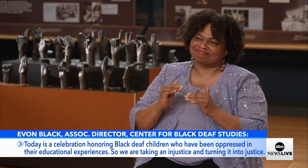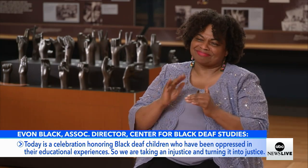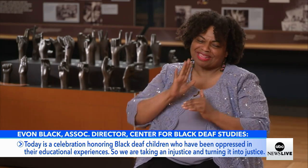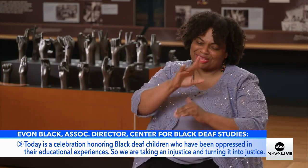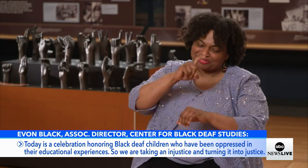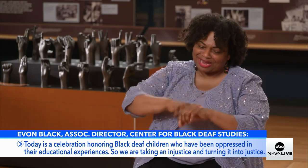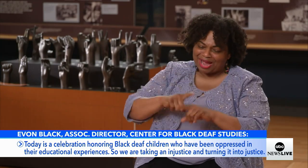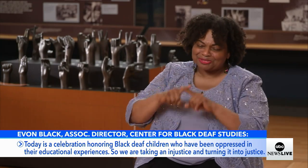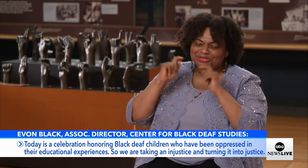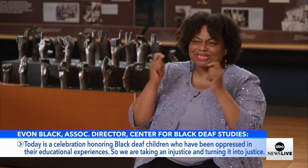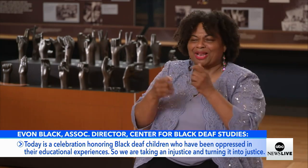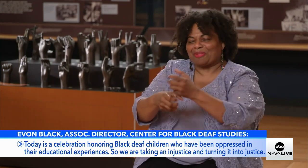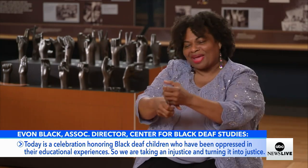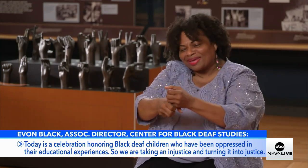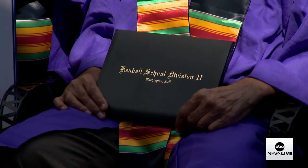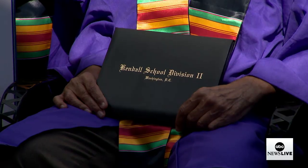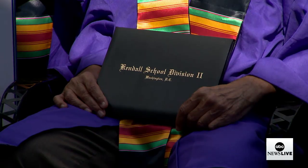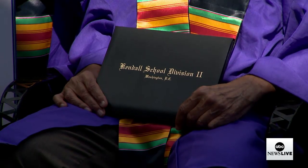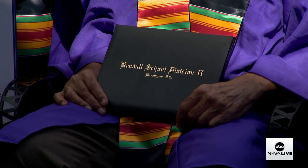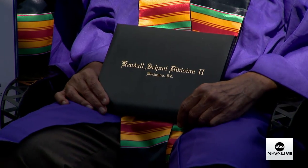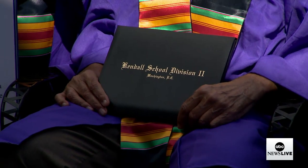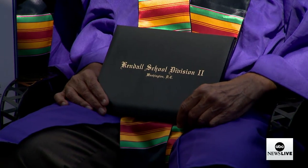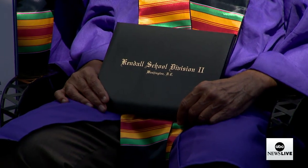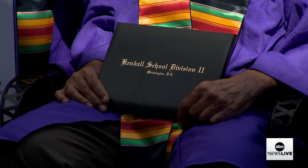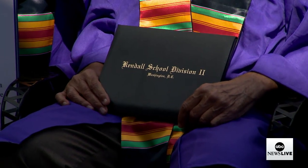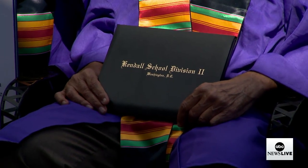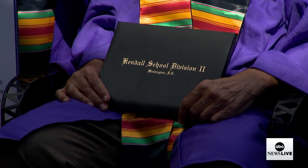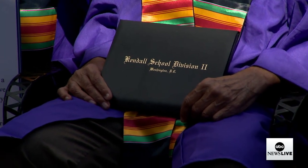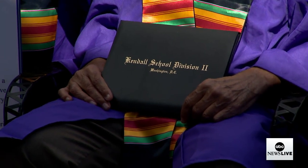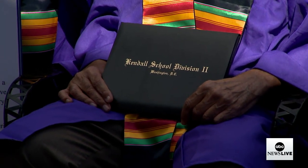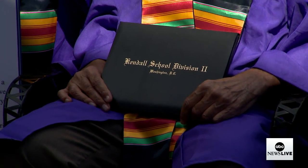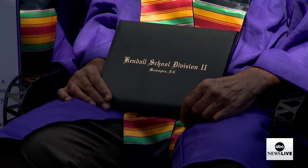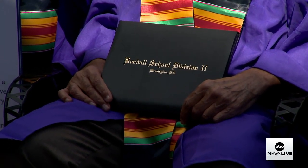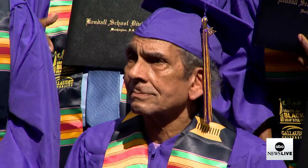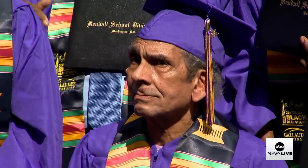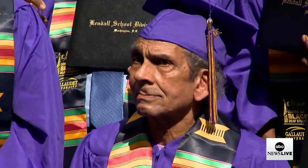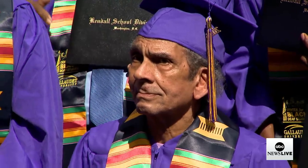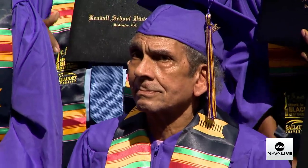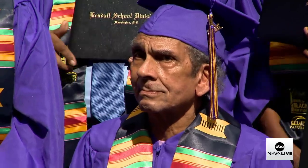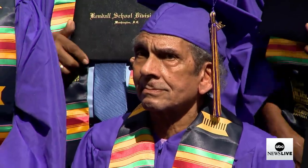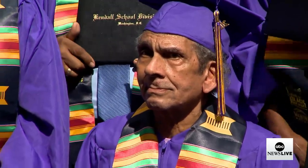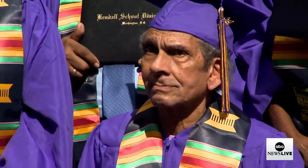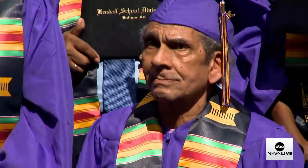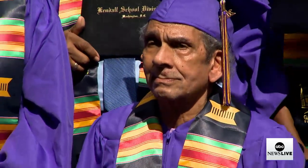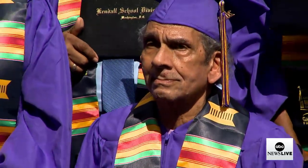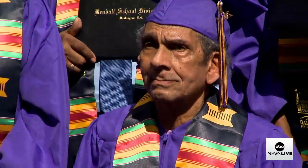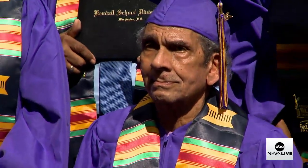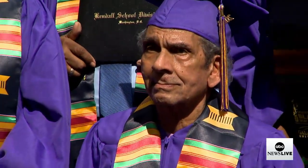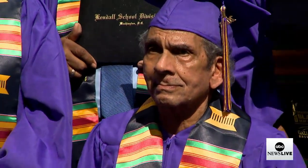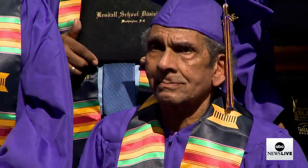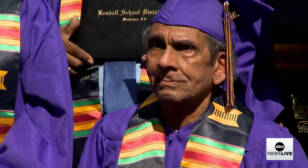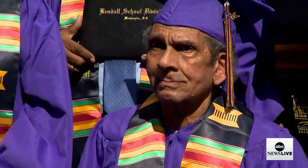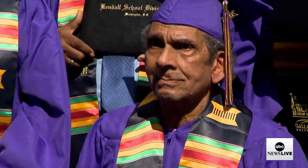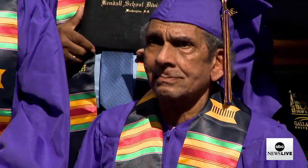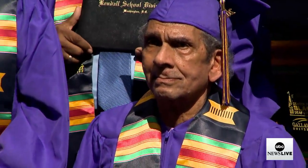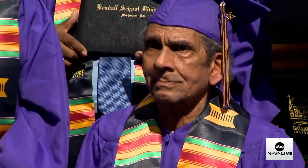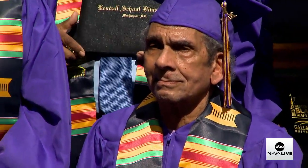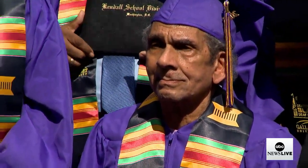it into justice. After decades of waiting, Miller and 23 others, some represented by surviving family members,